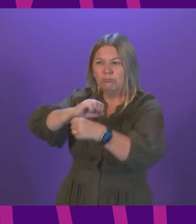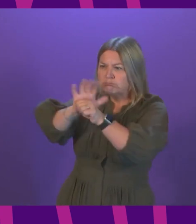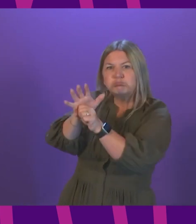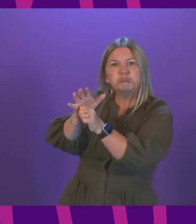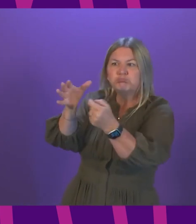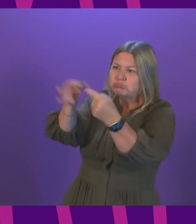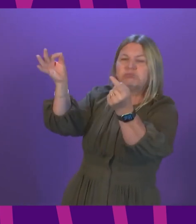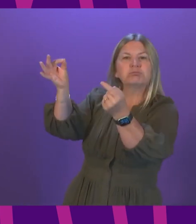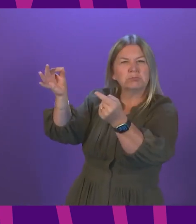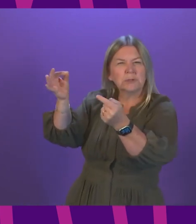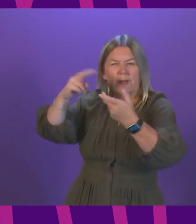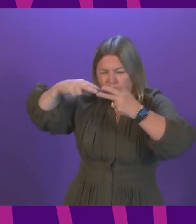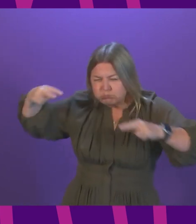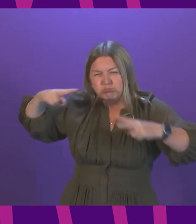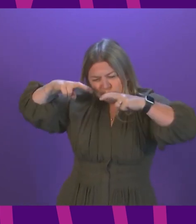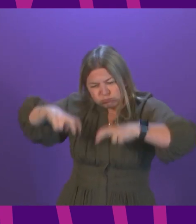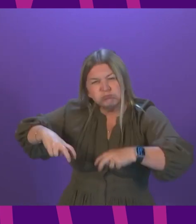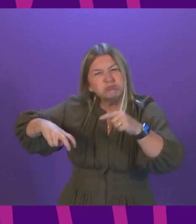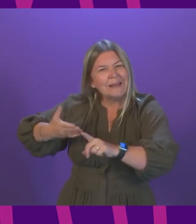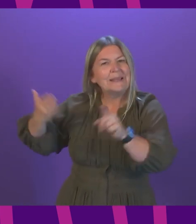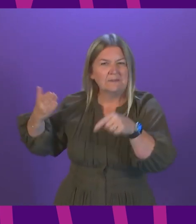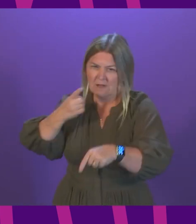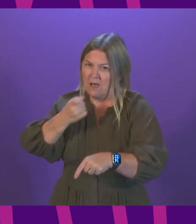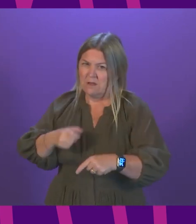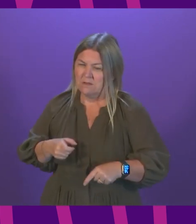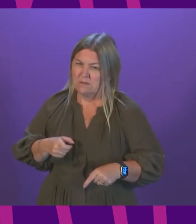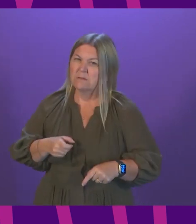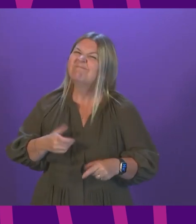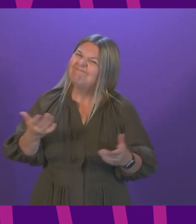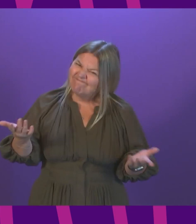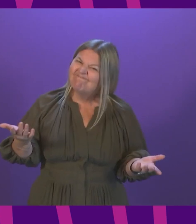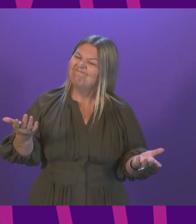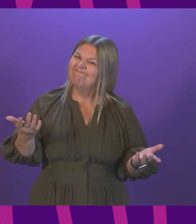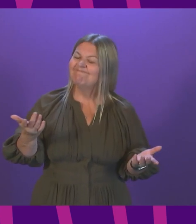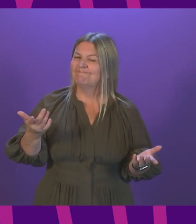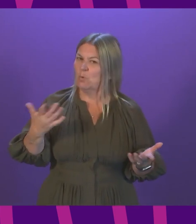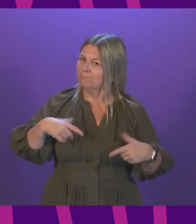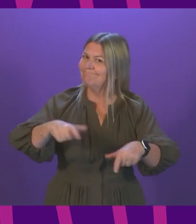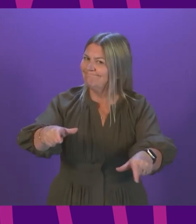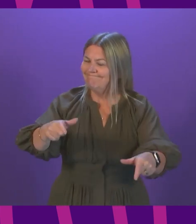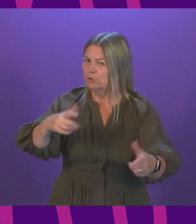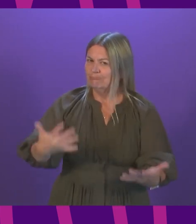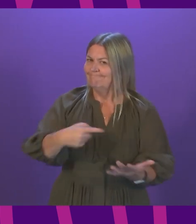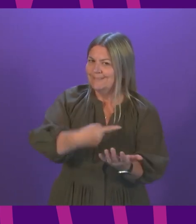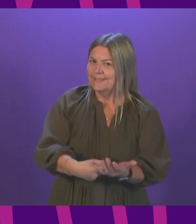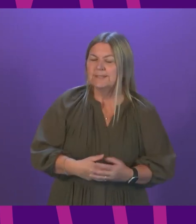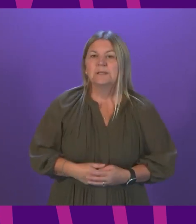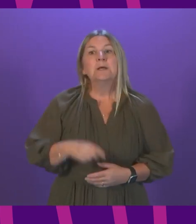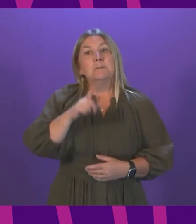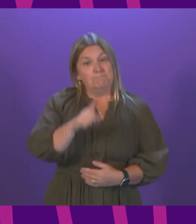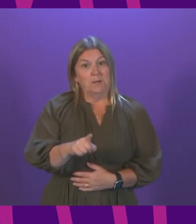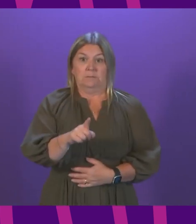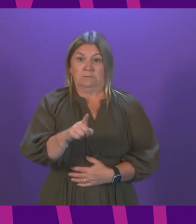to be sequenced and identified. However, on the other hand, in terms of this consideration,